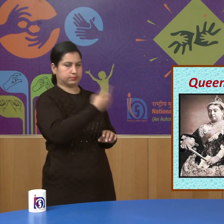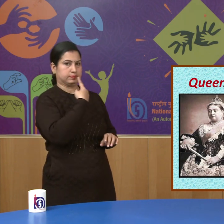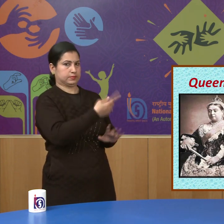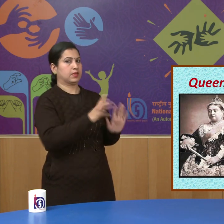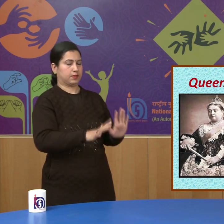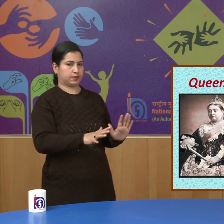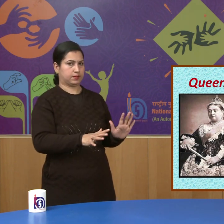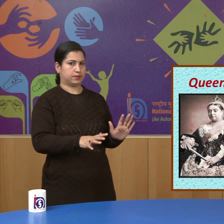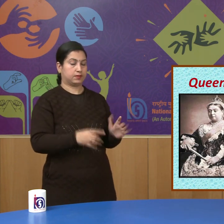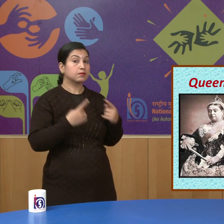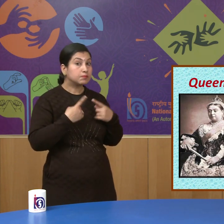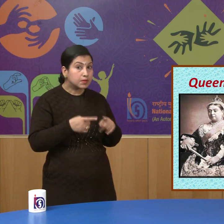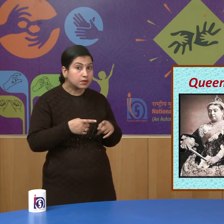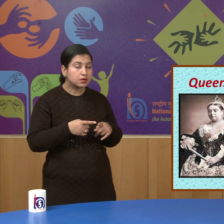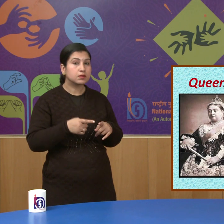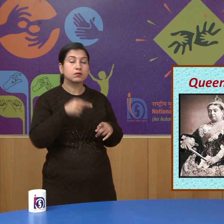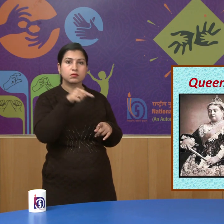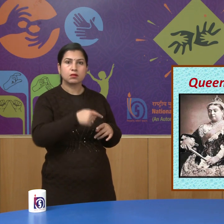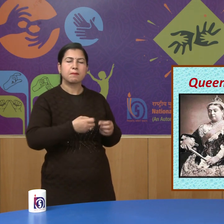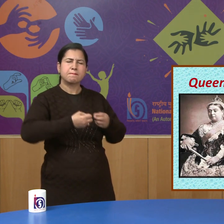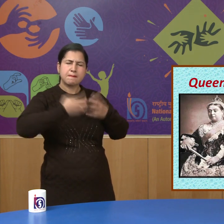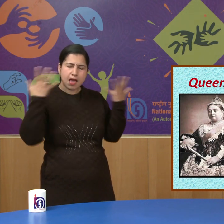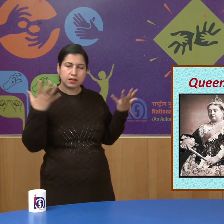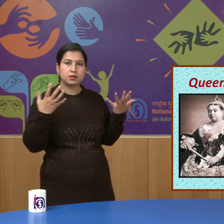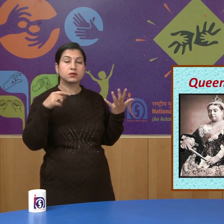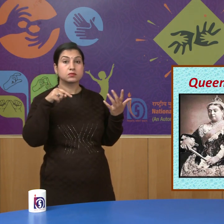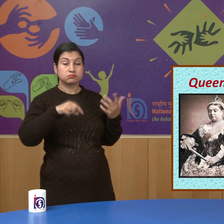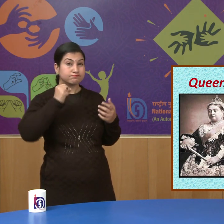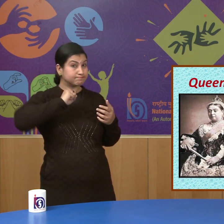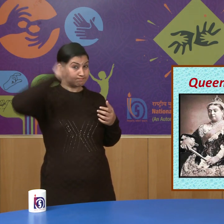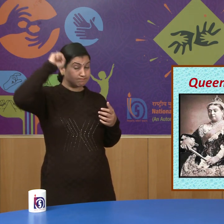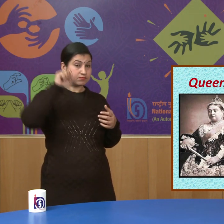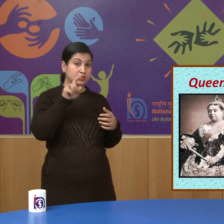however there were many bad effects of this revolt also